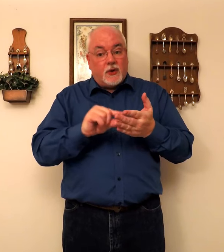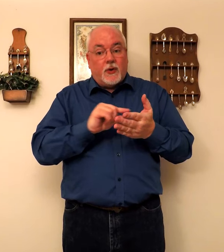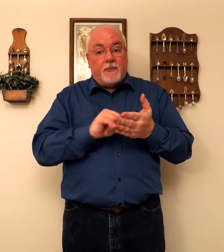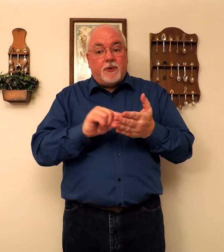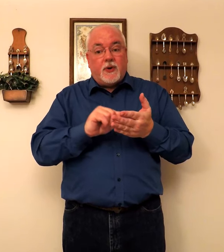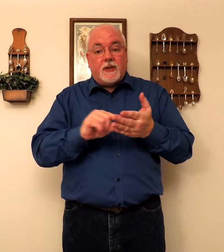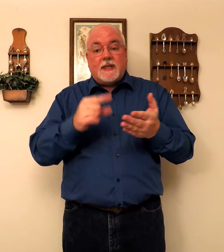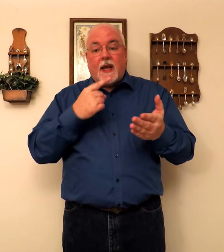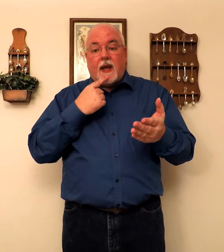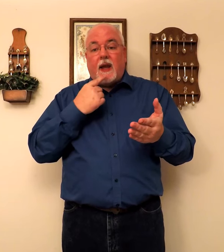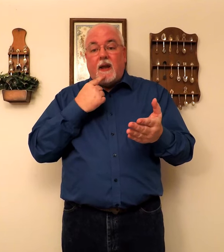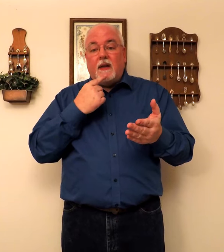scriptures say.